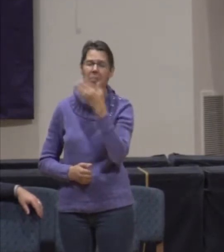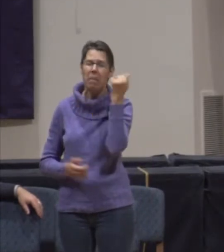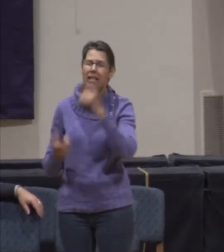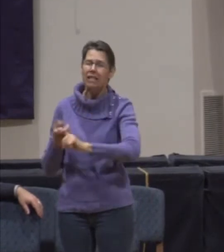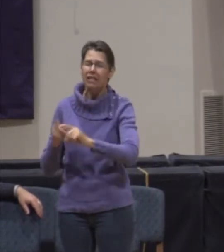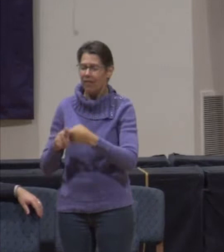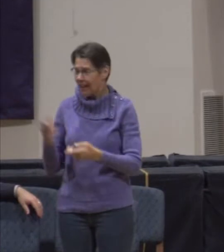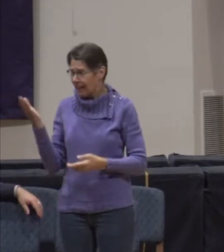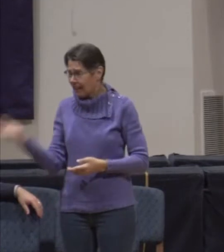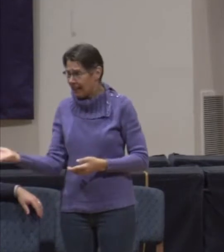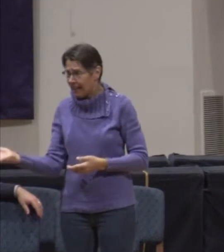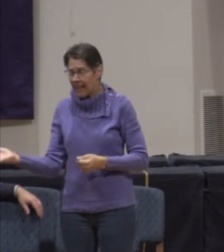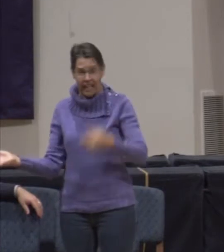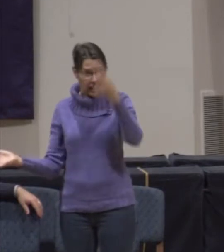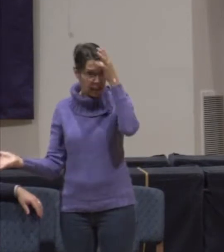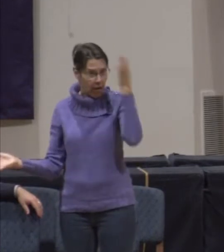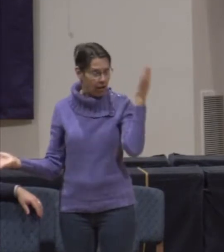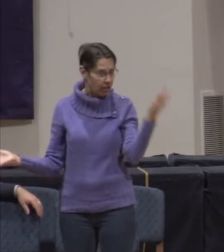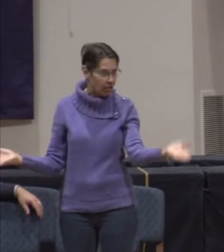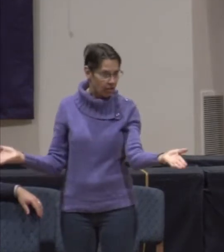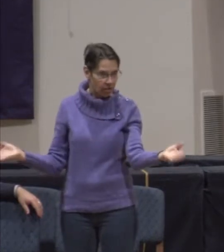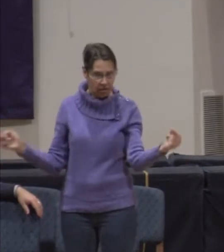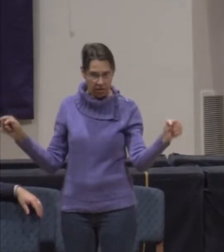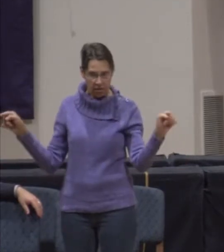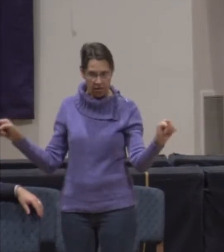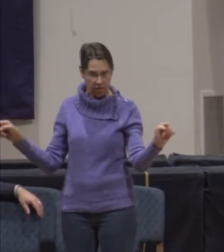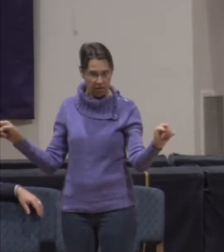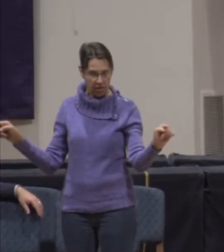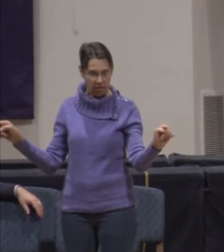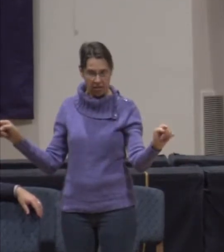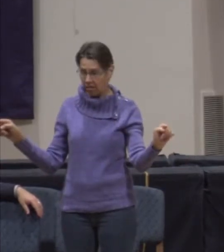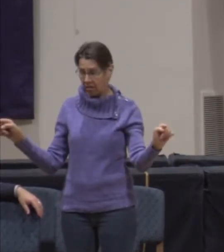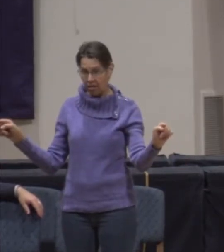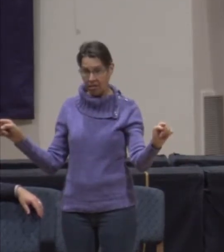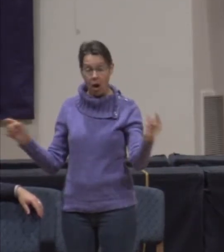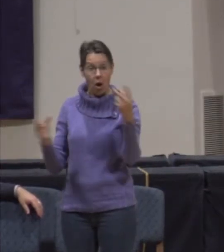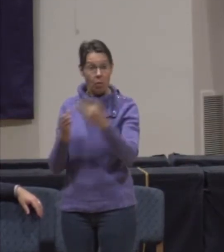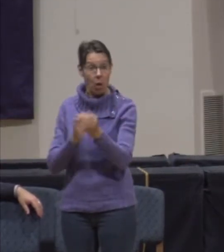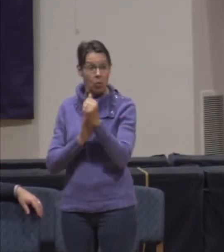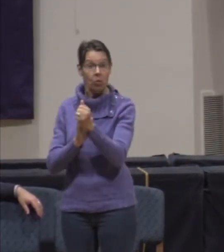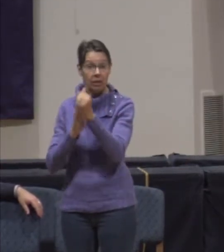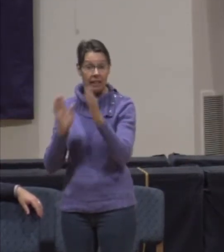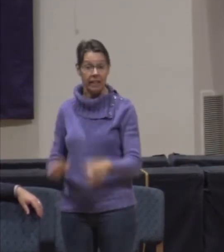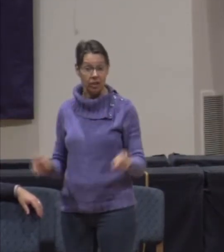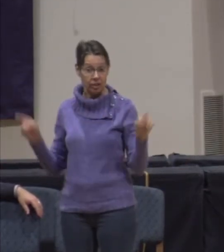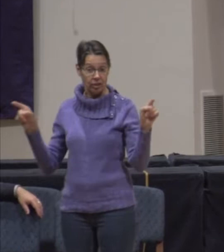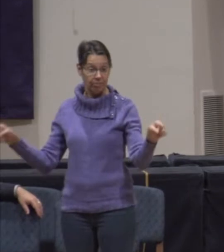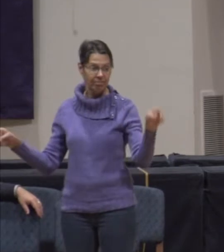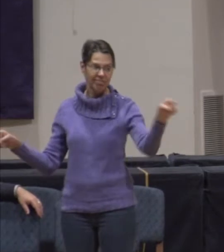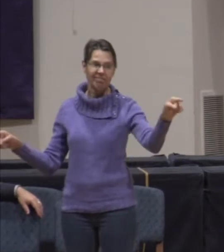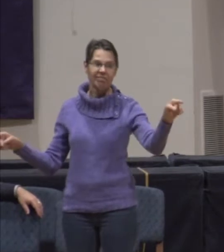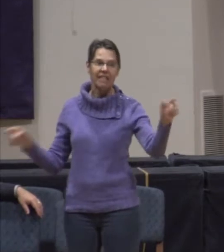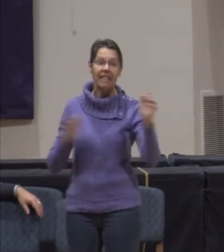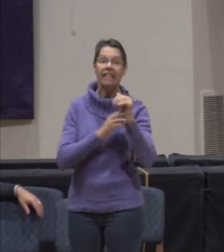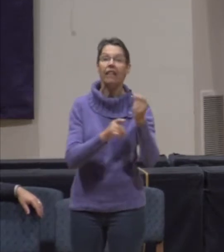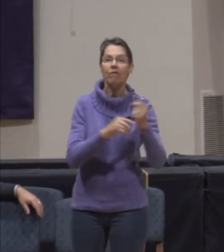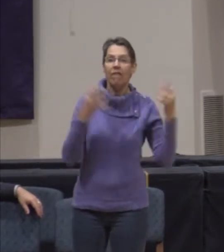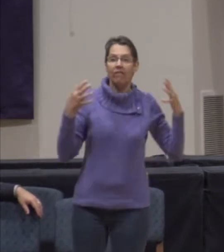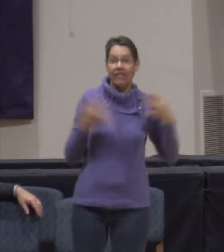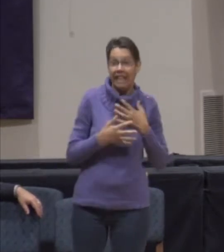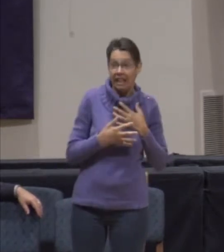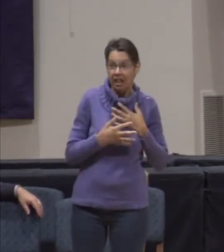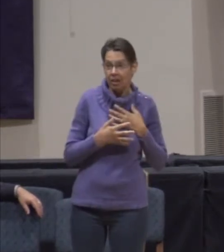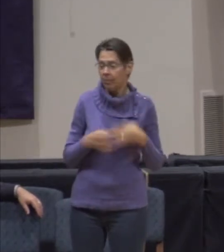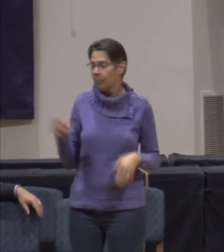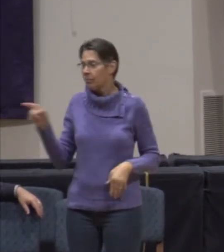father on the other. Two leaders, one who's leading out of fear and one who's